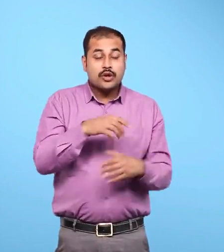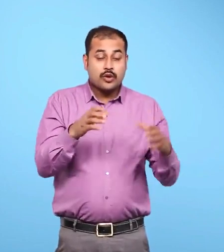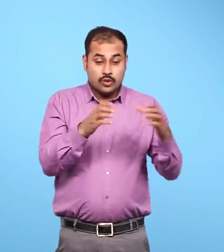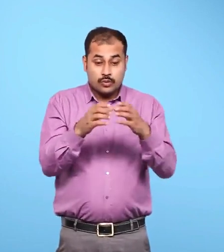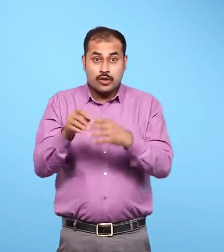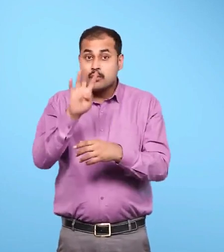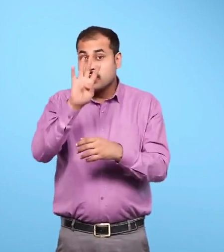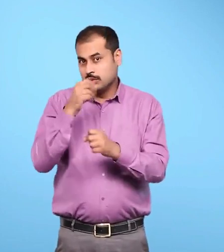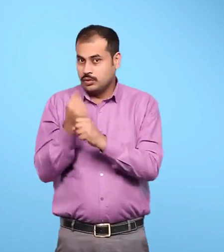13.